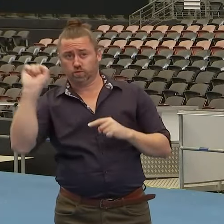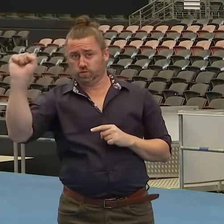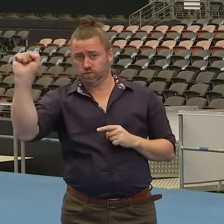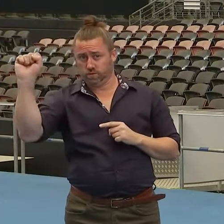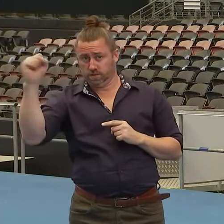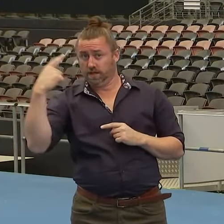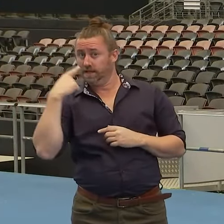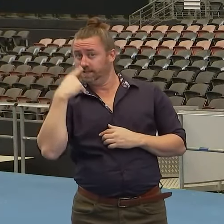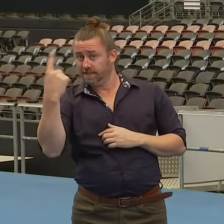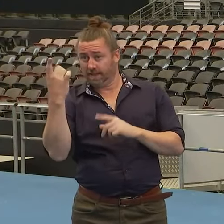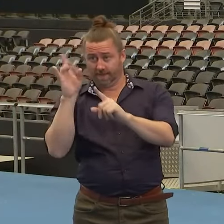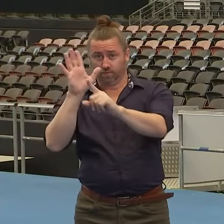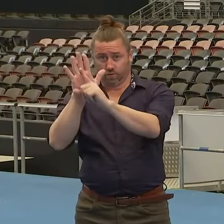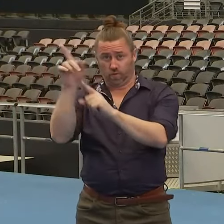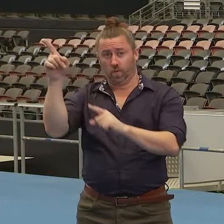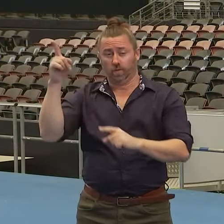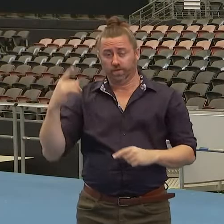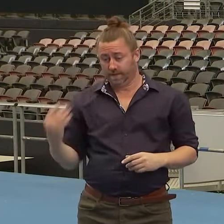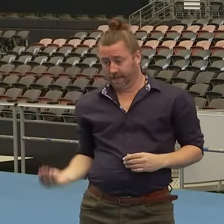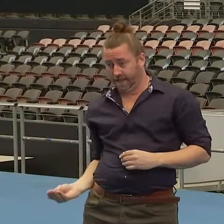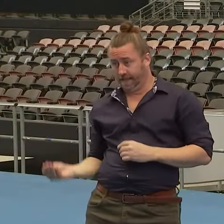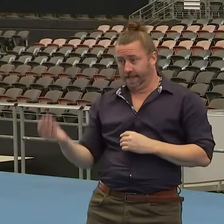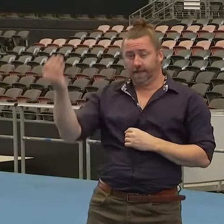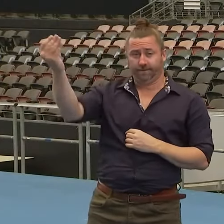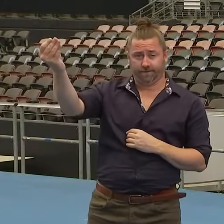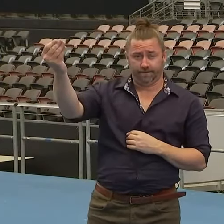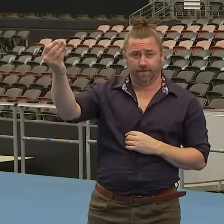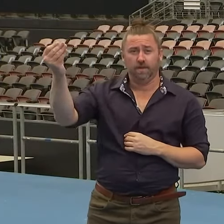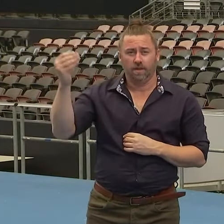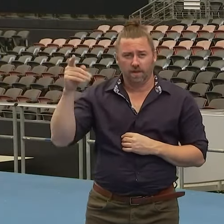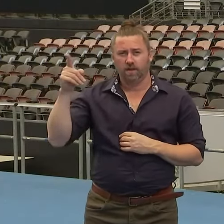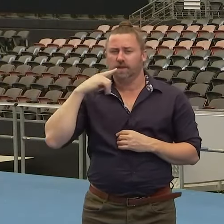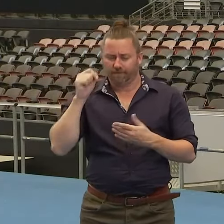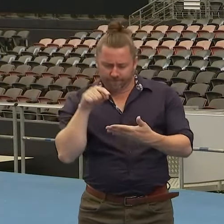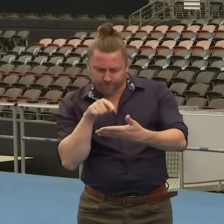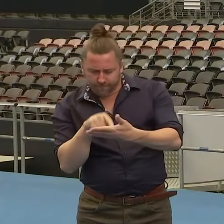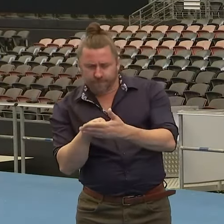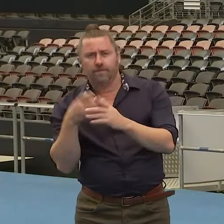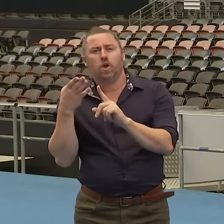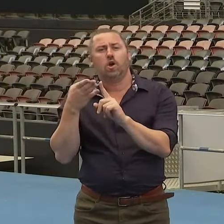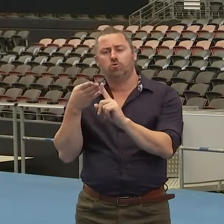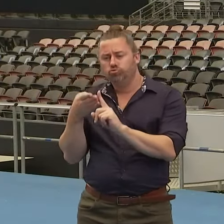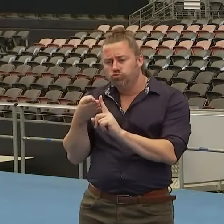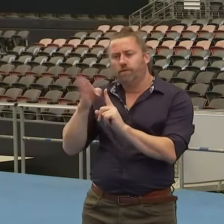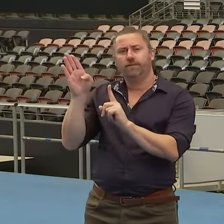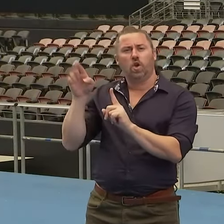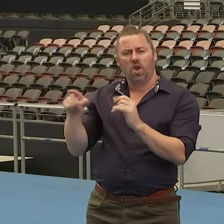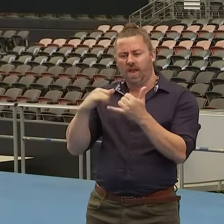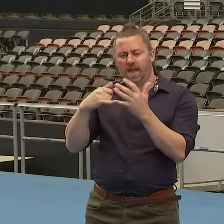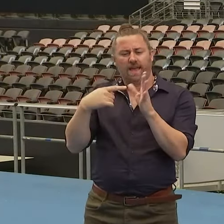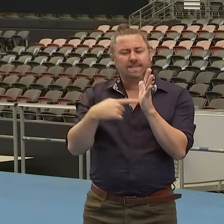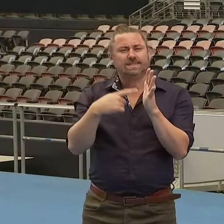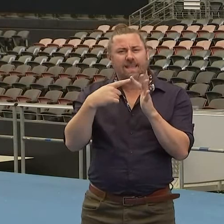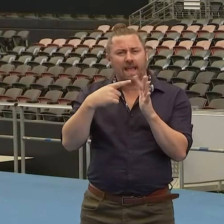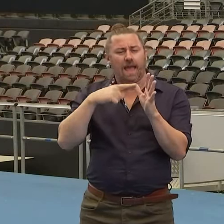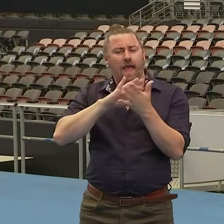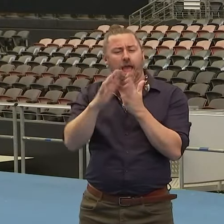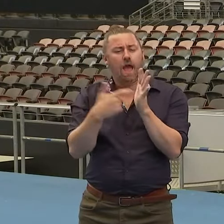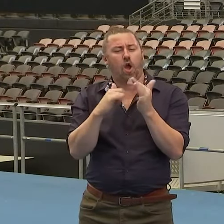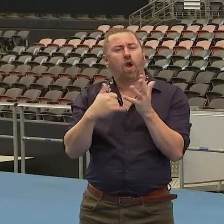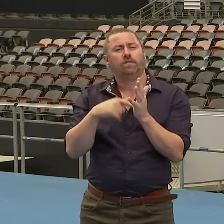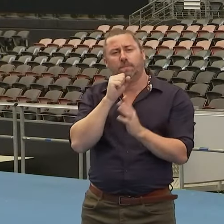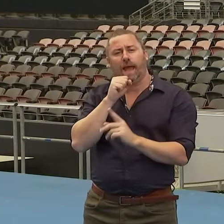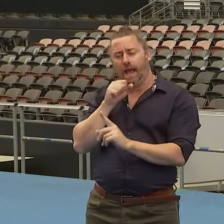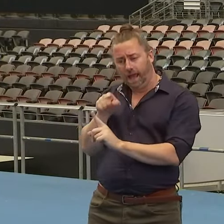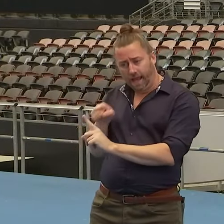actually says that. It says it was on that basis potential that it was referred to the State Archivist to investigate subject to close monitoring by the